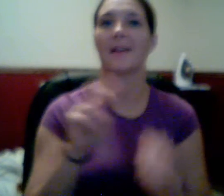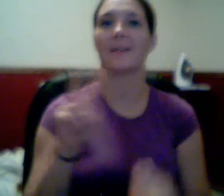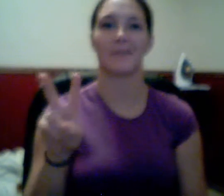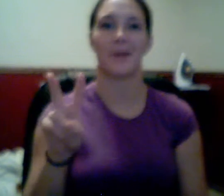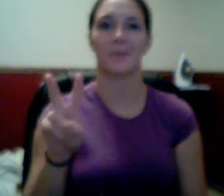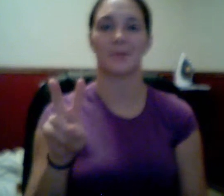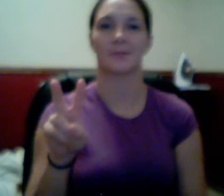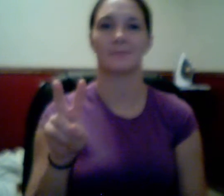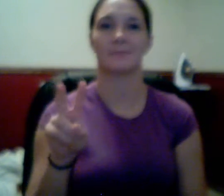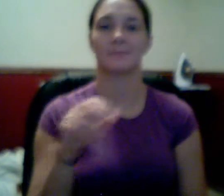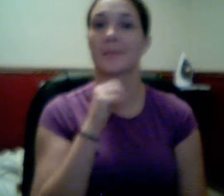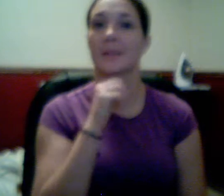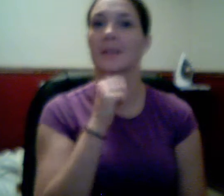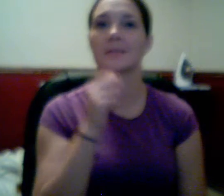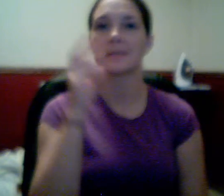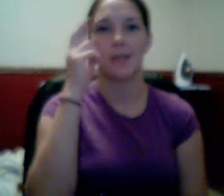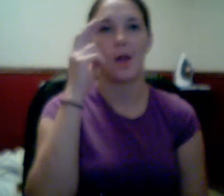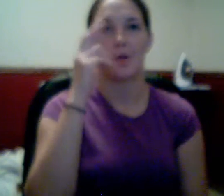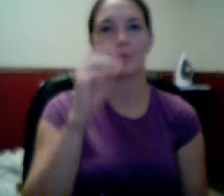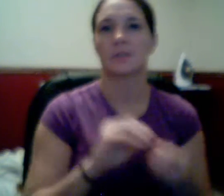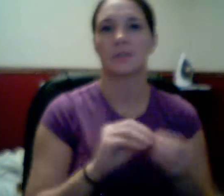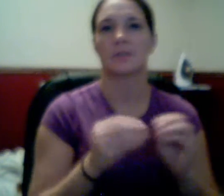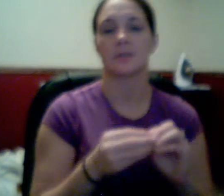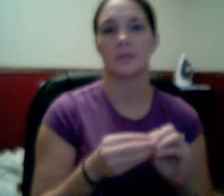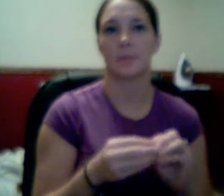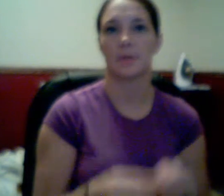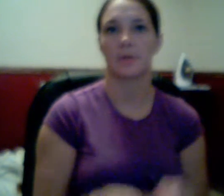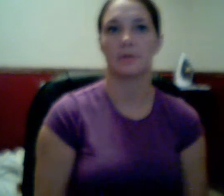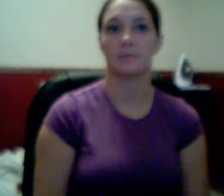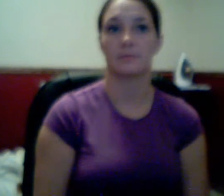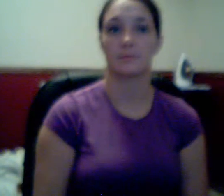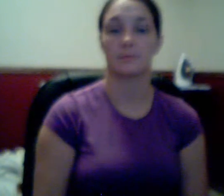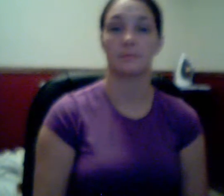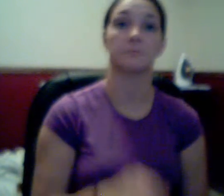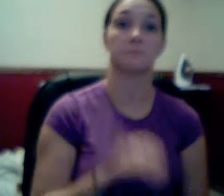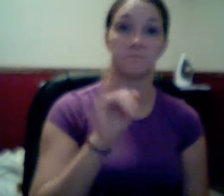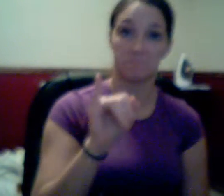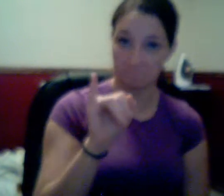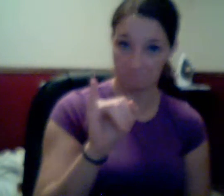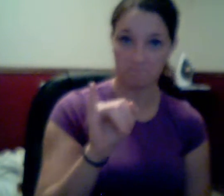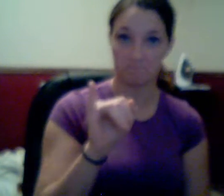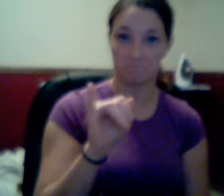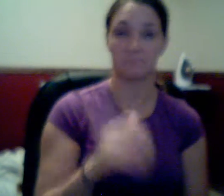can't count that. Or an eye. I see it like a little located eye on outside. All bets are off.